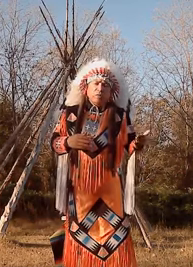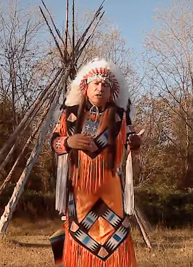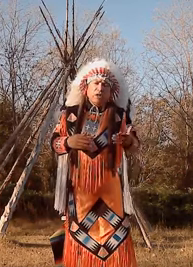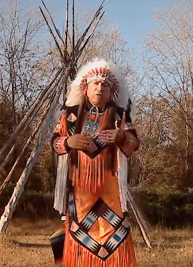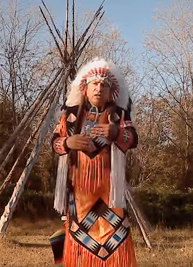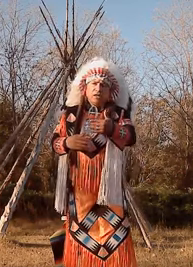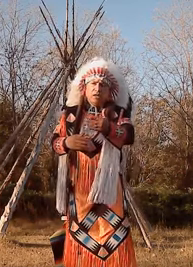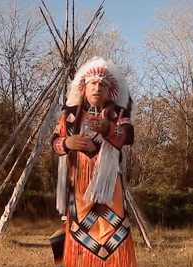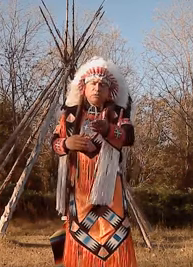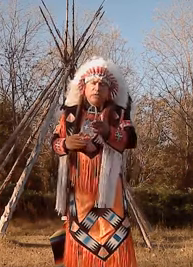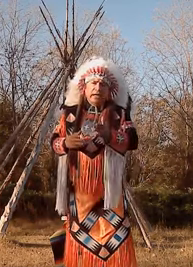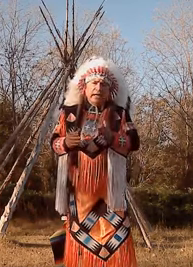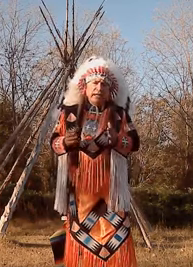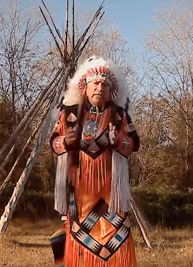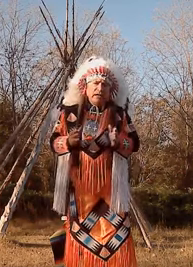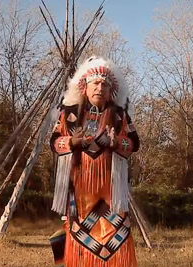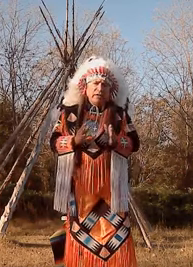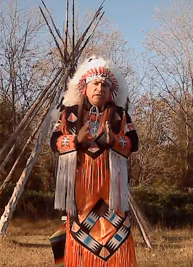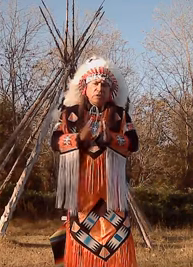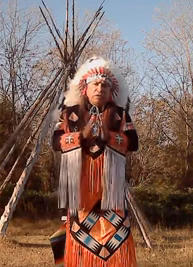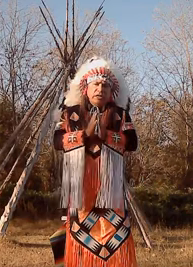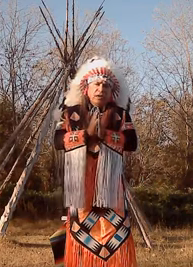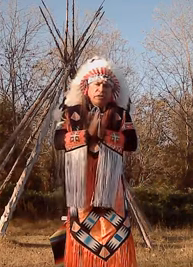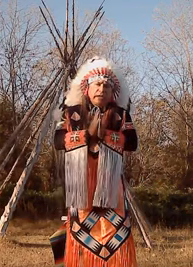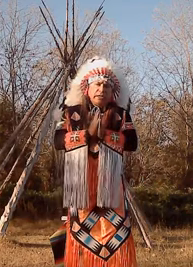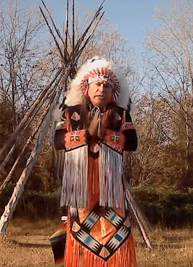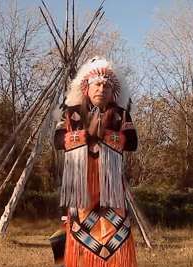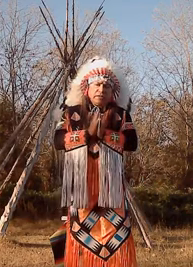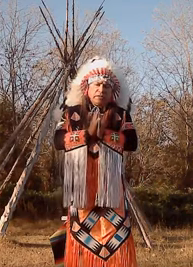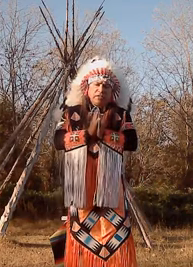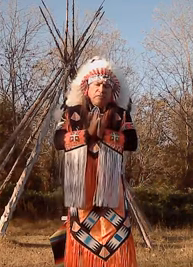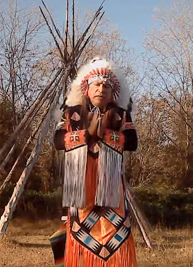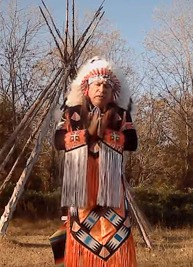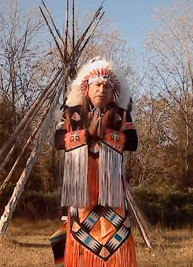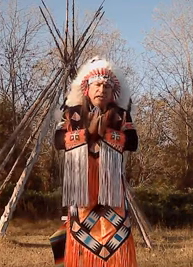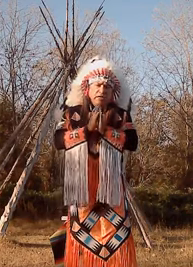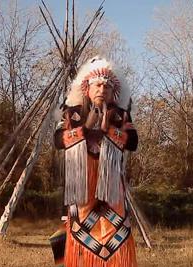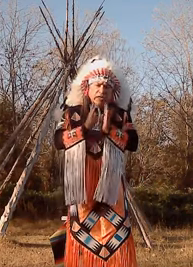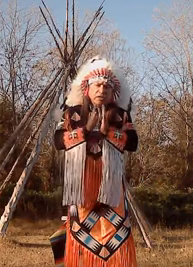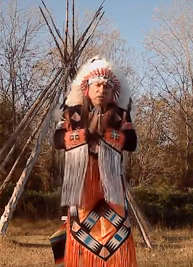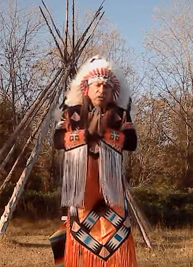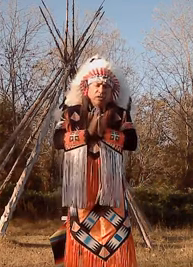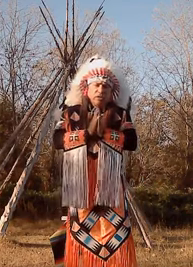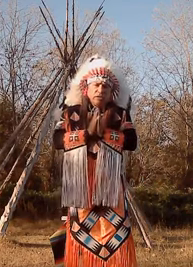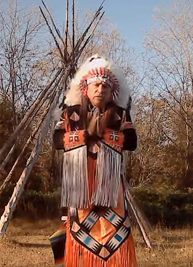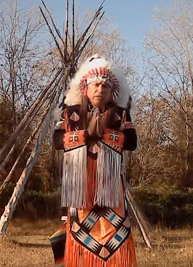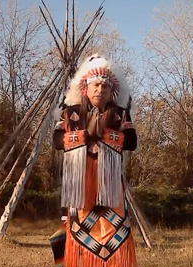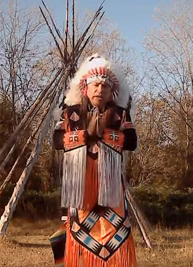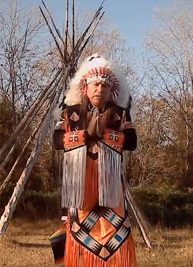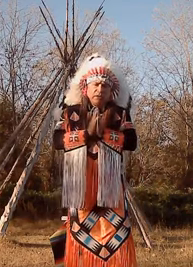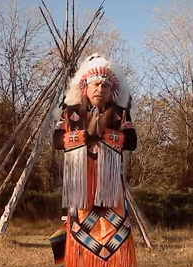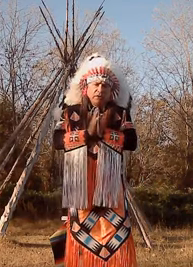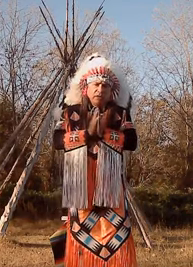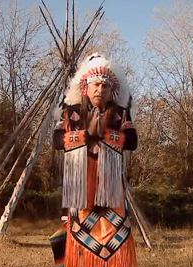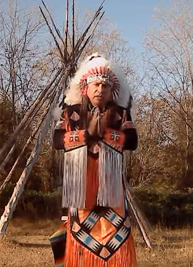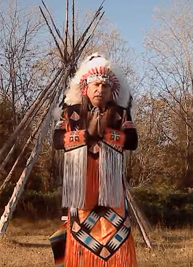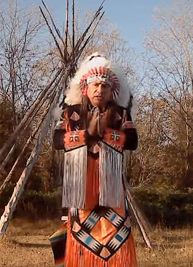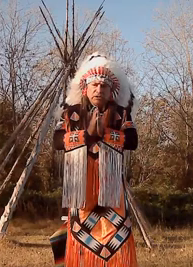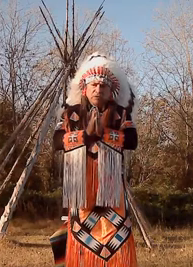because it's with the hands now that you know we can go like this just about every native and they know that those hands together is in